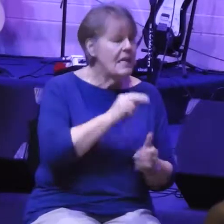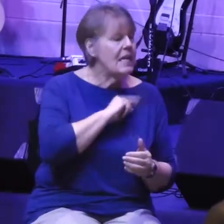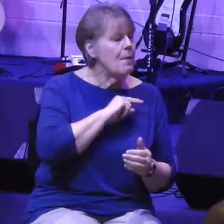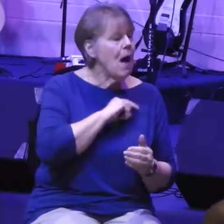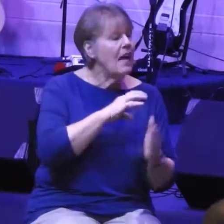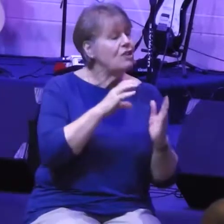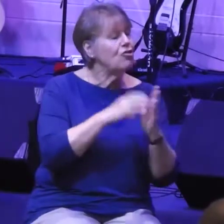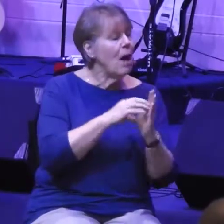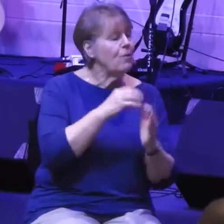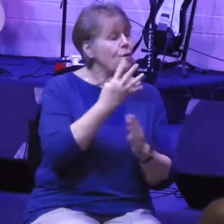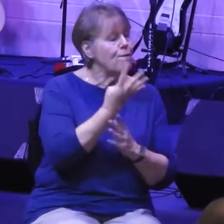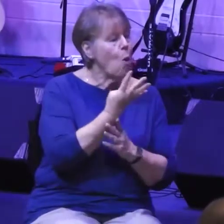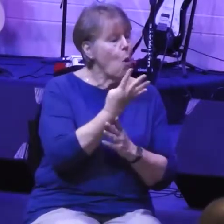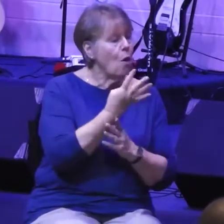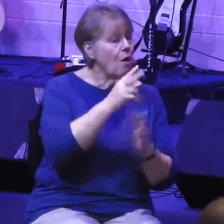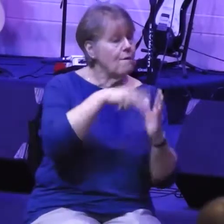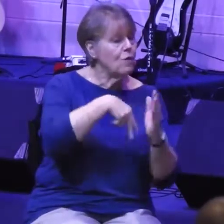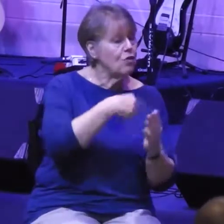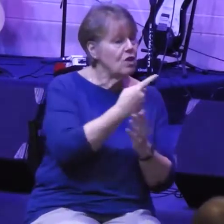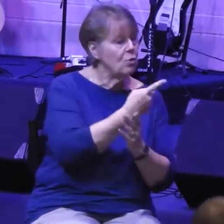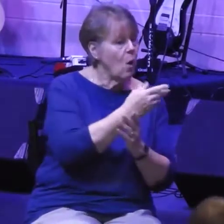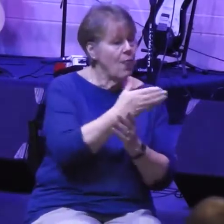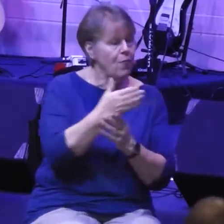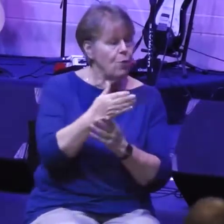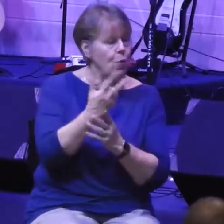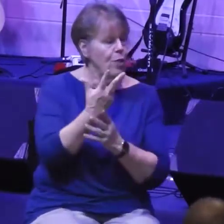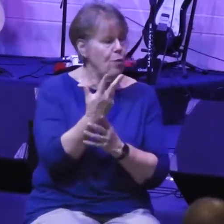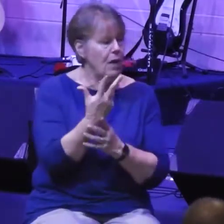1 through 3.